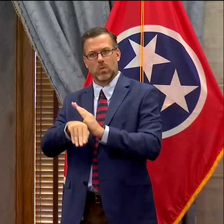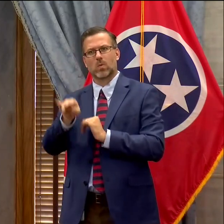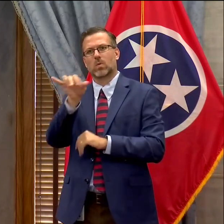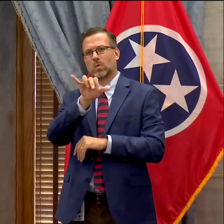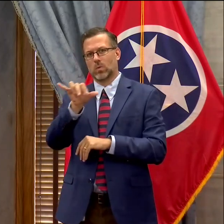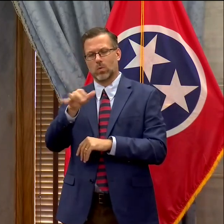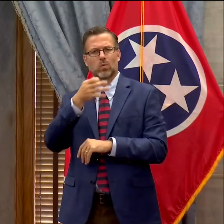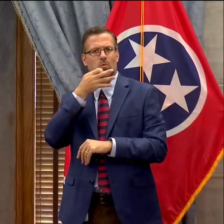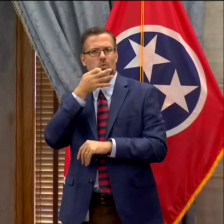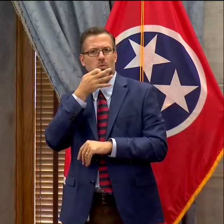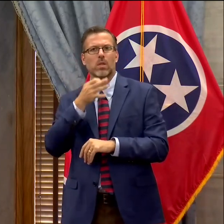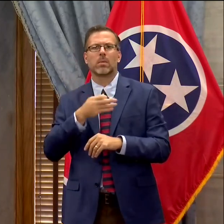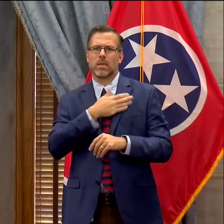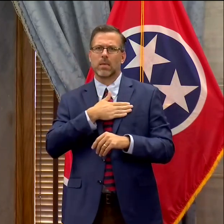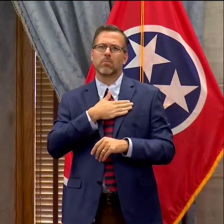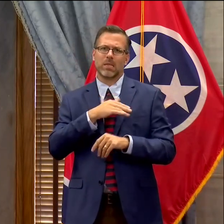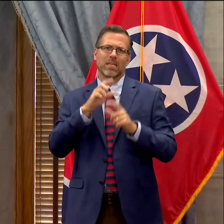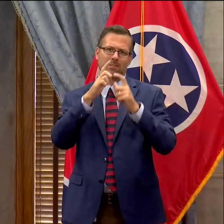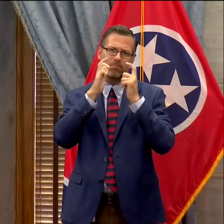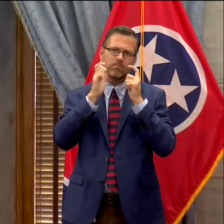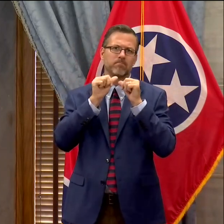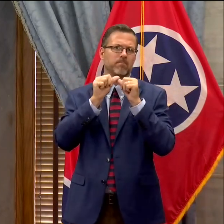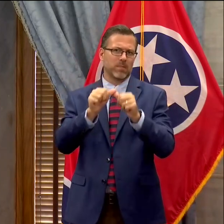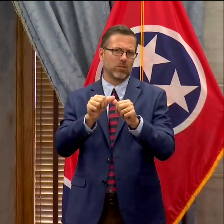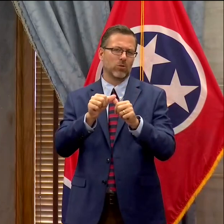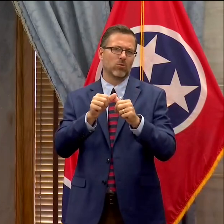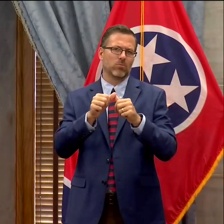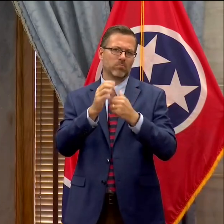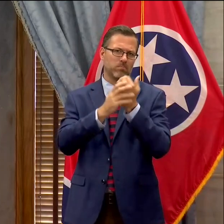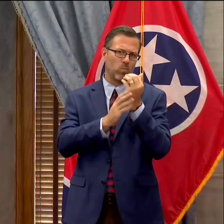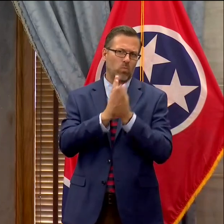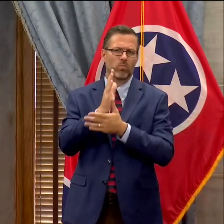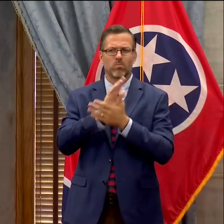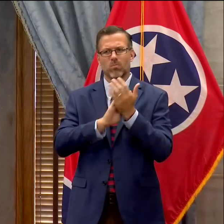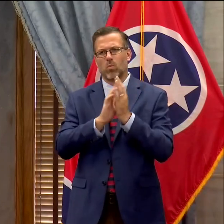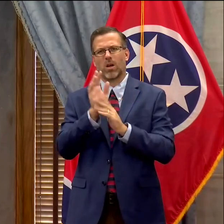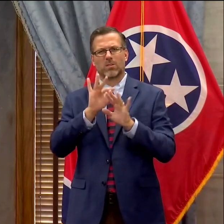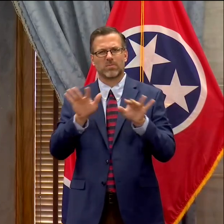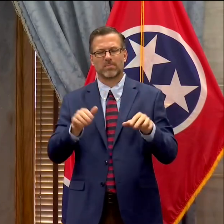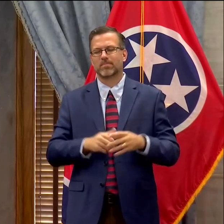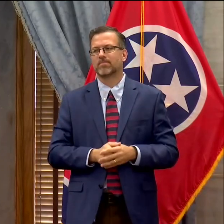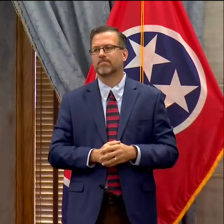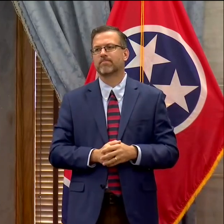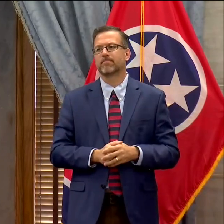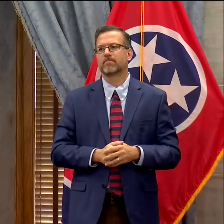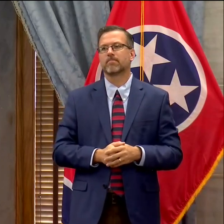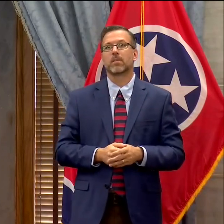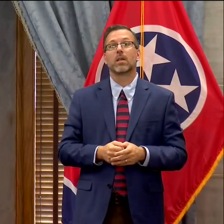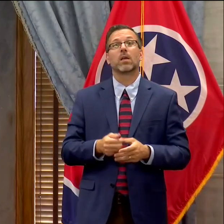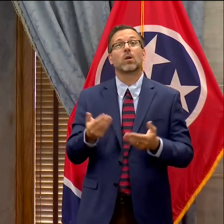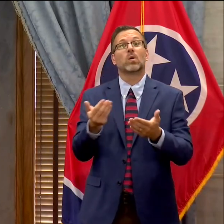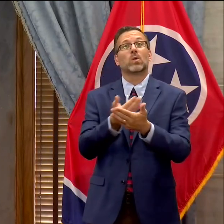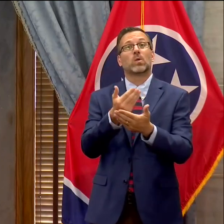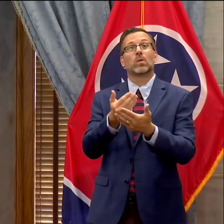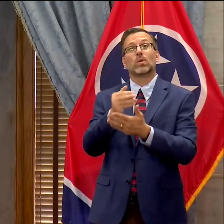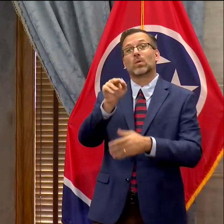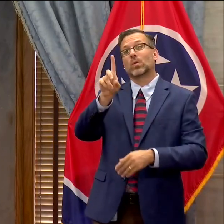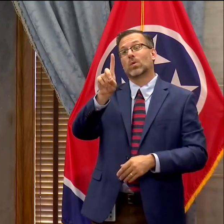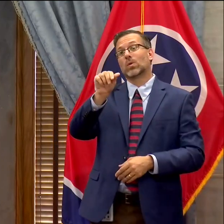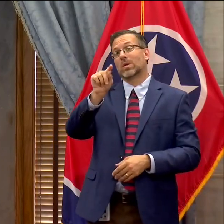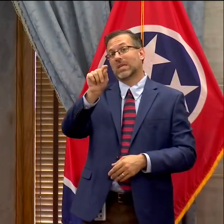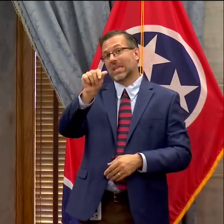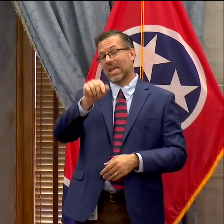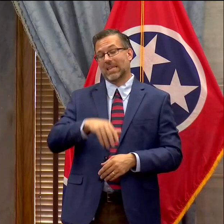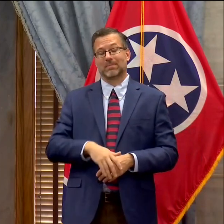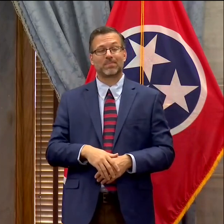to keep making their efforts to do so. We're also very encouraged that, uh, with some very recent data that five out of the